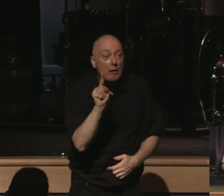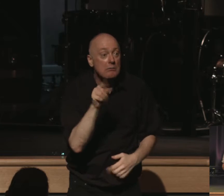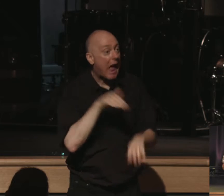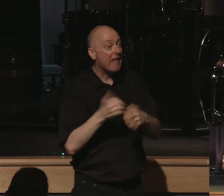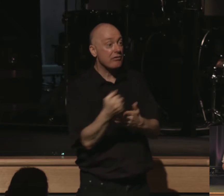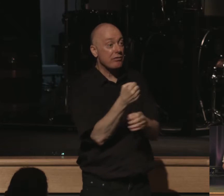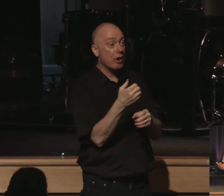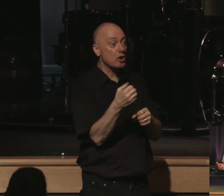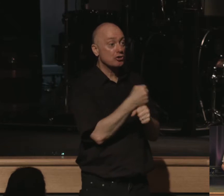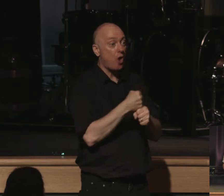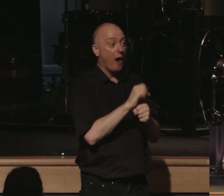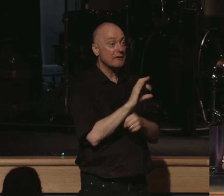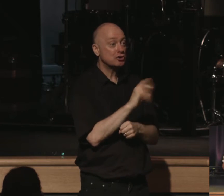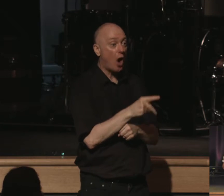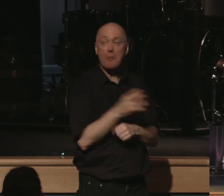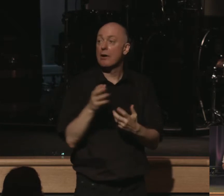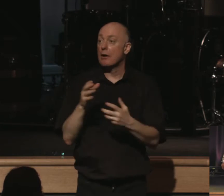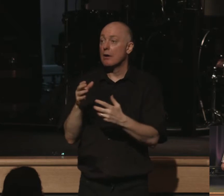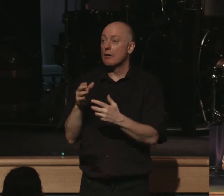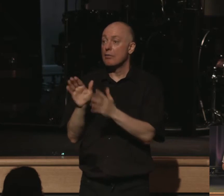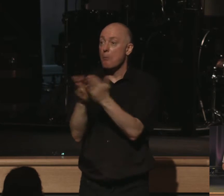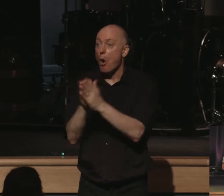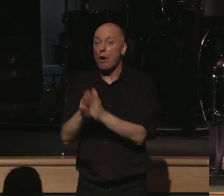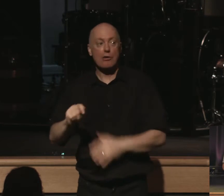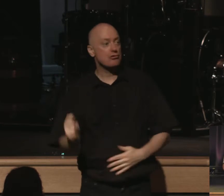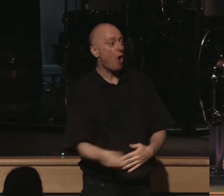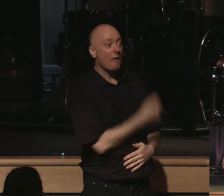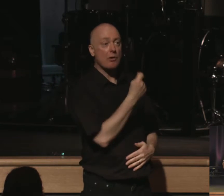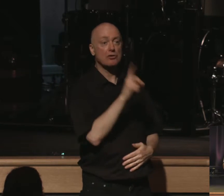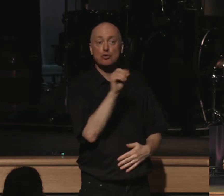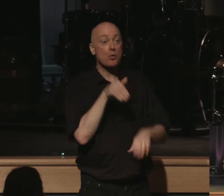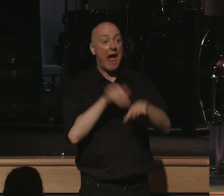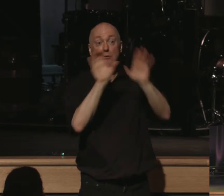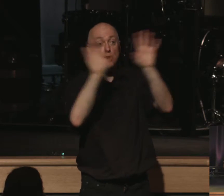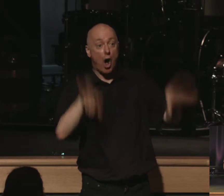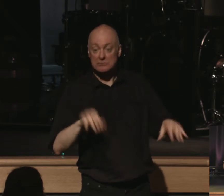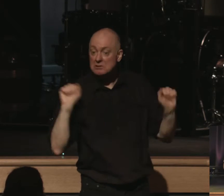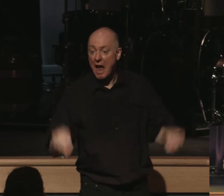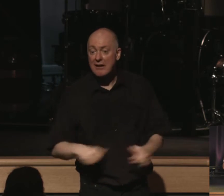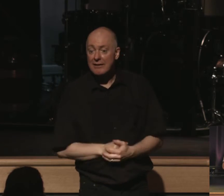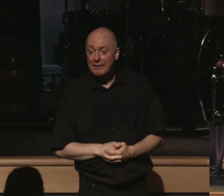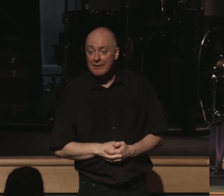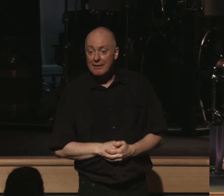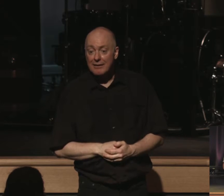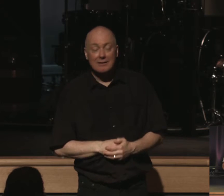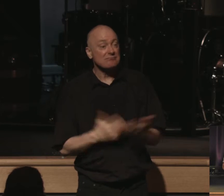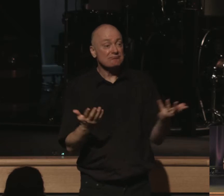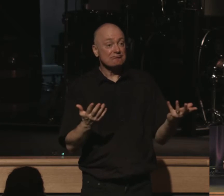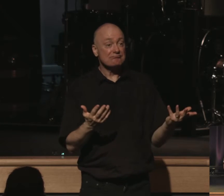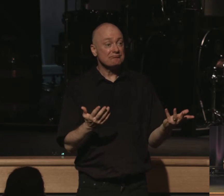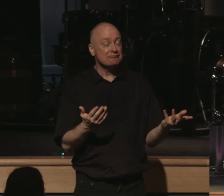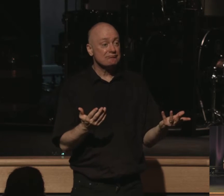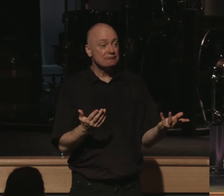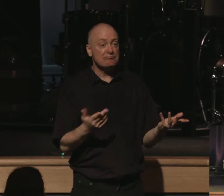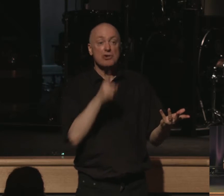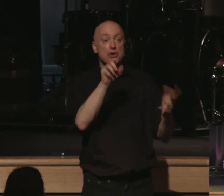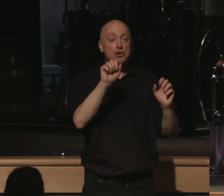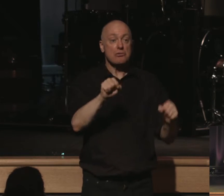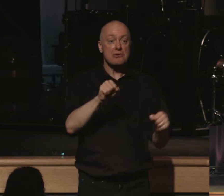shop. You can do that with the book. You can do that at the golf course. You can do that at the cottage to place your heart to the eternal